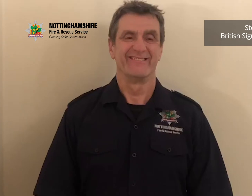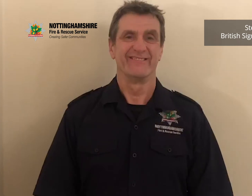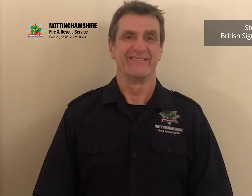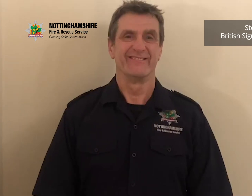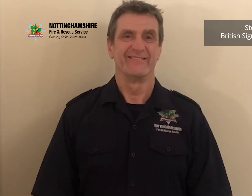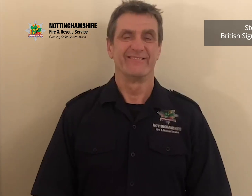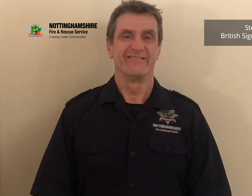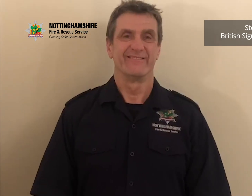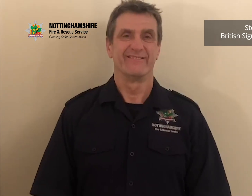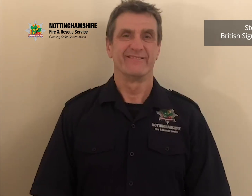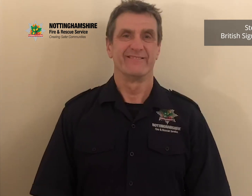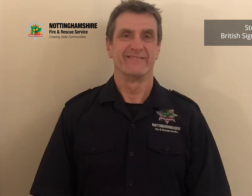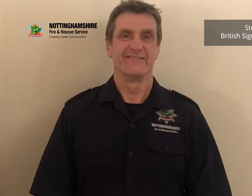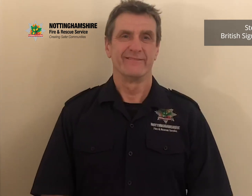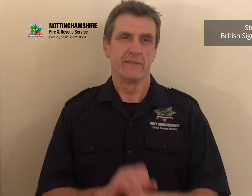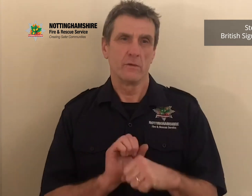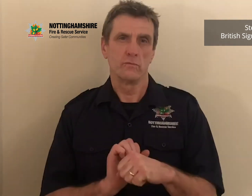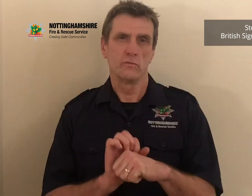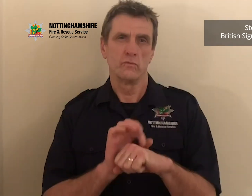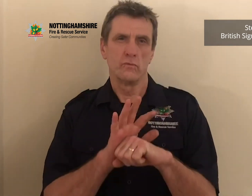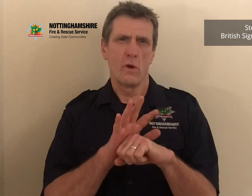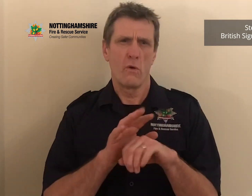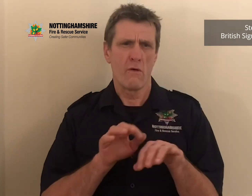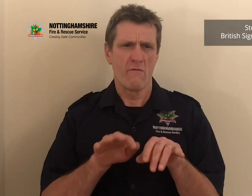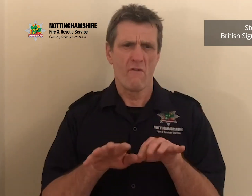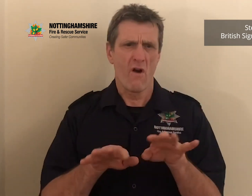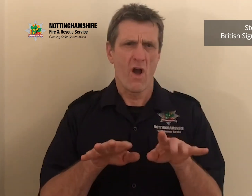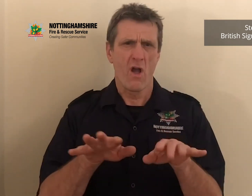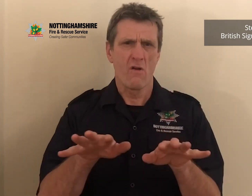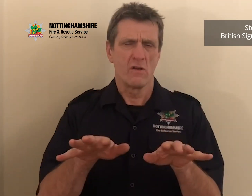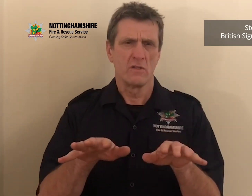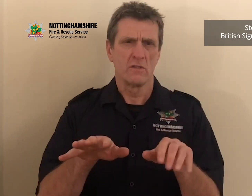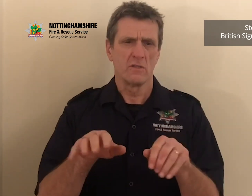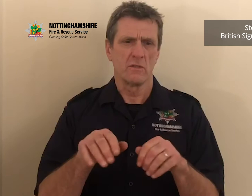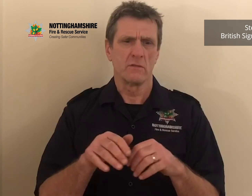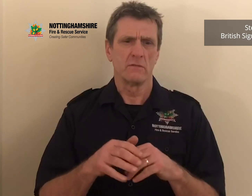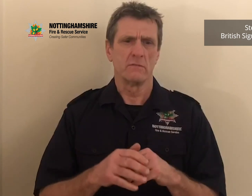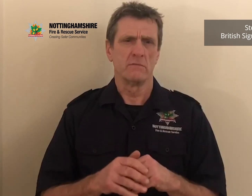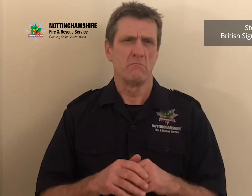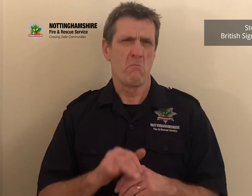During coronavirus, we are all doing our best to keep one another safe.